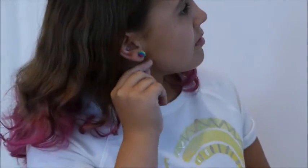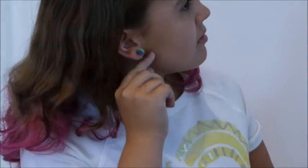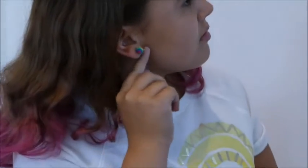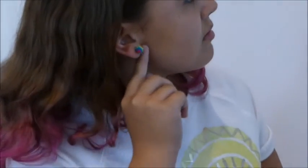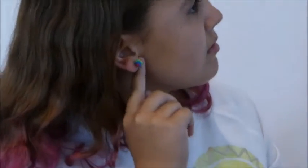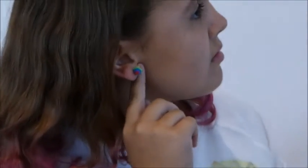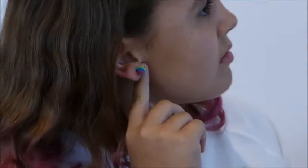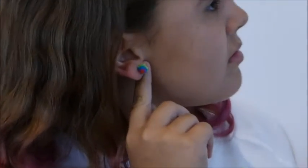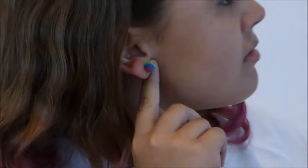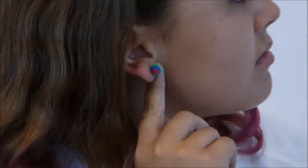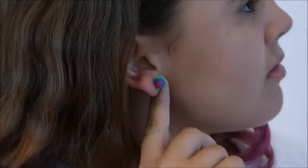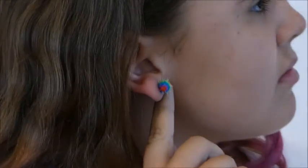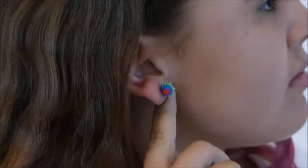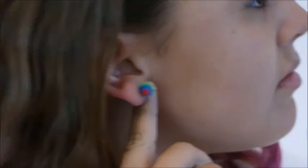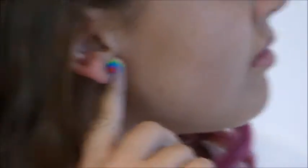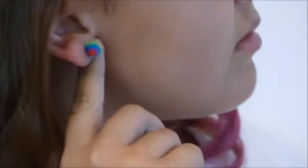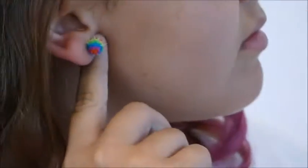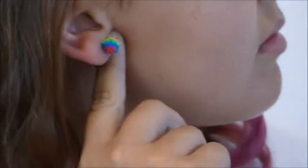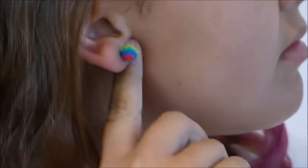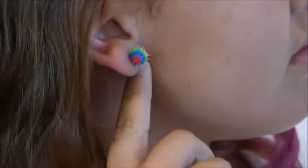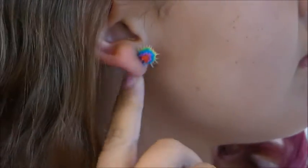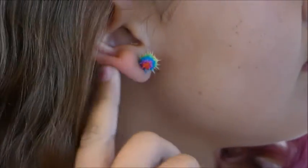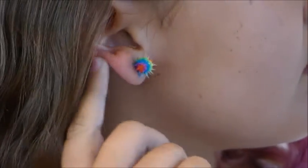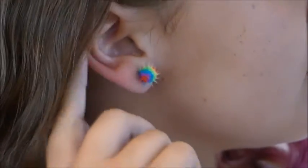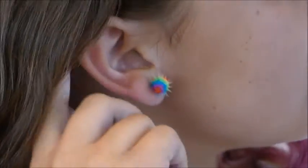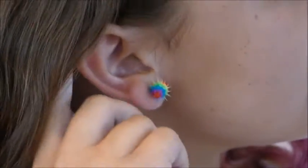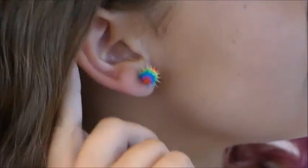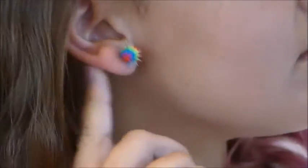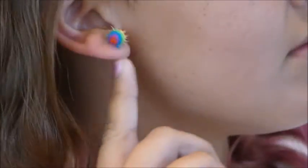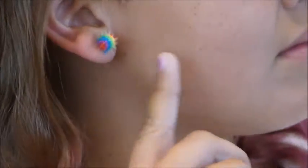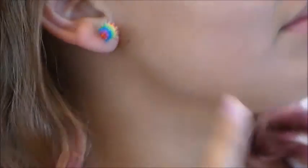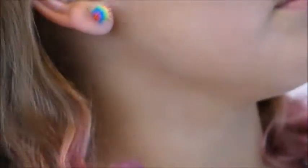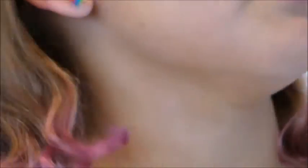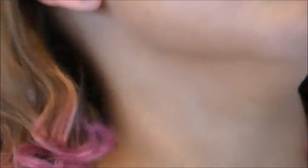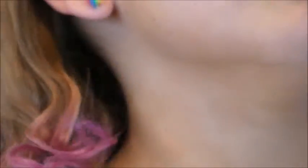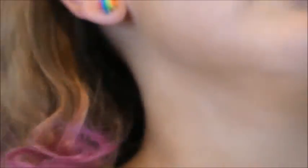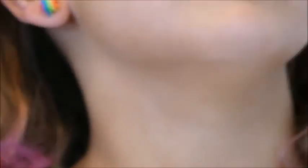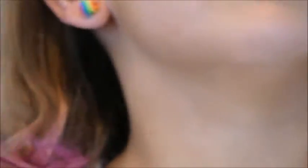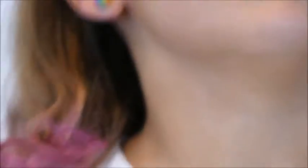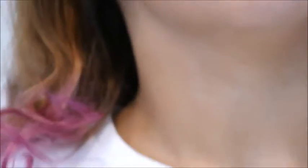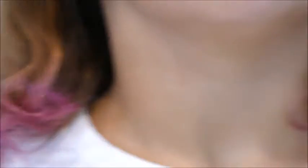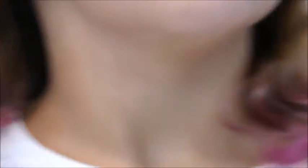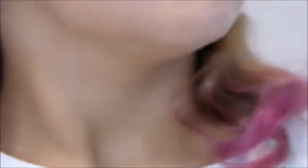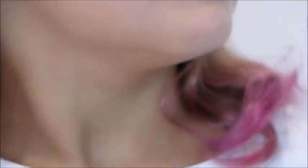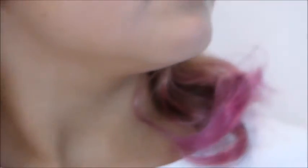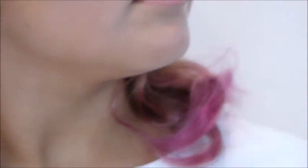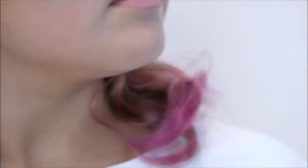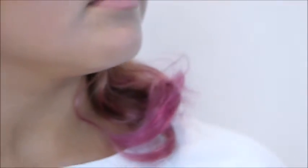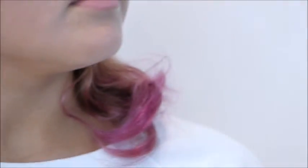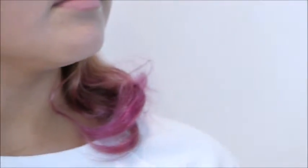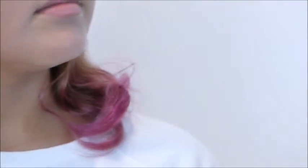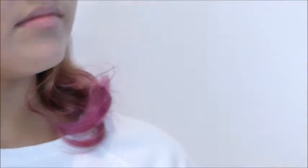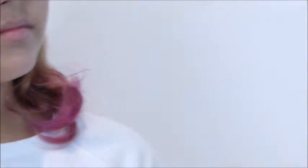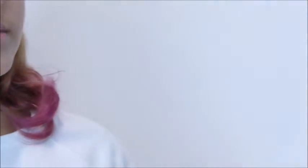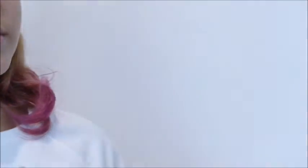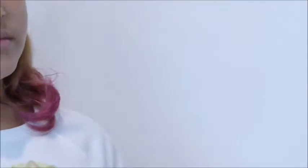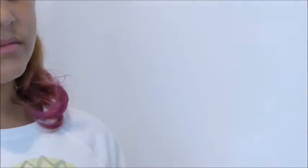before it comes back and attaches to her head so I have the attached earlobe Sophia has the free earlobe